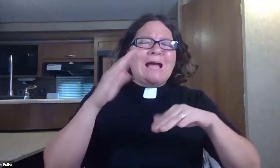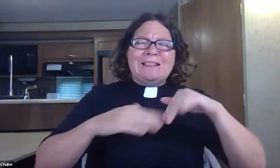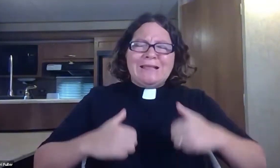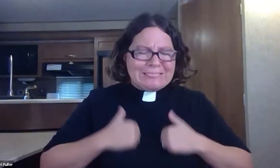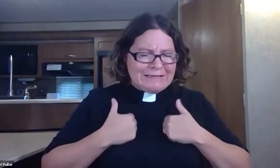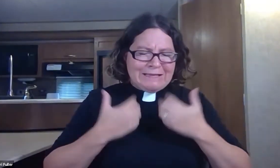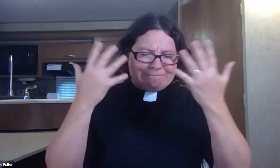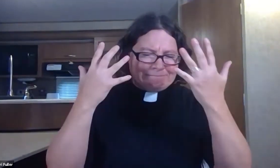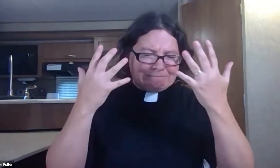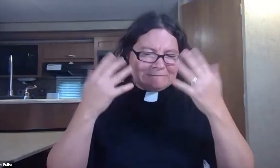to die than live.